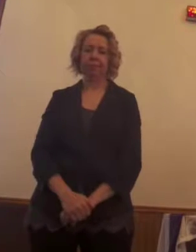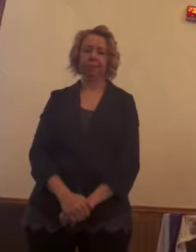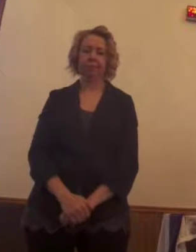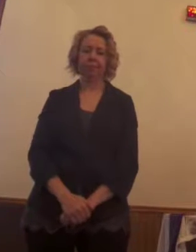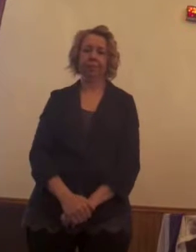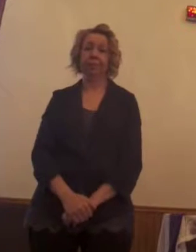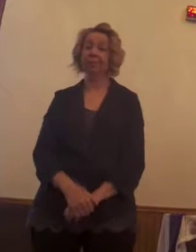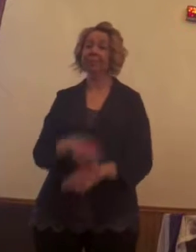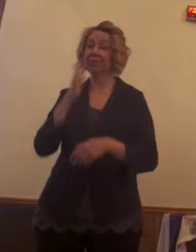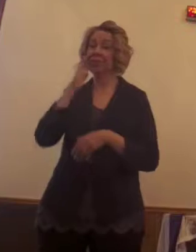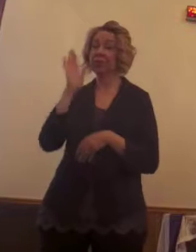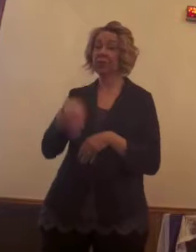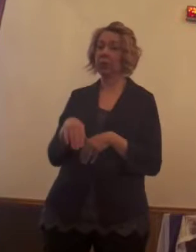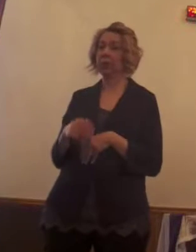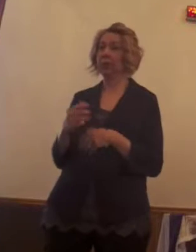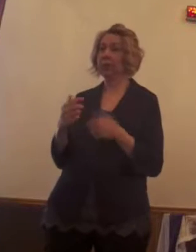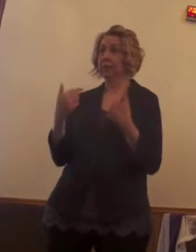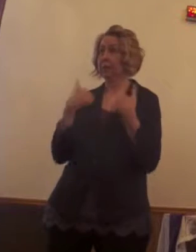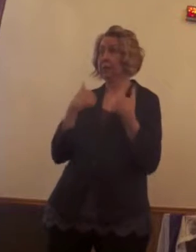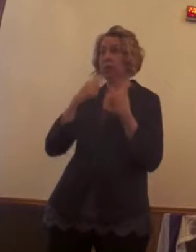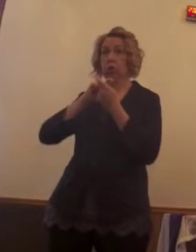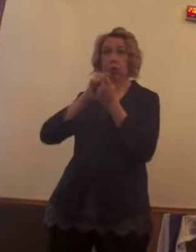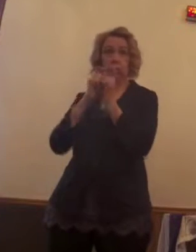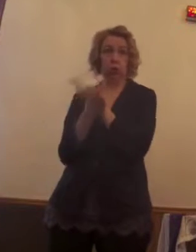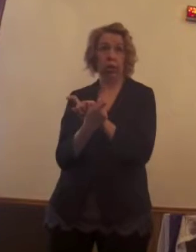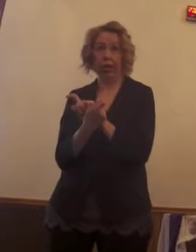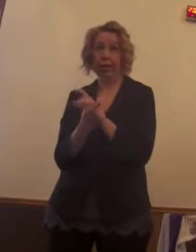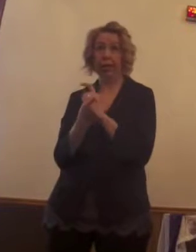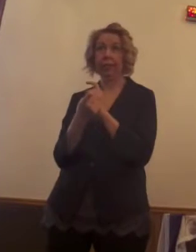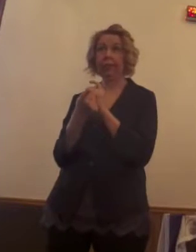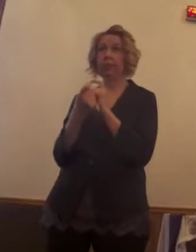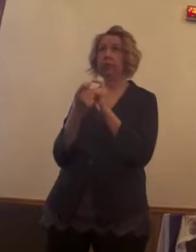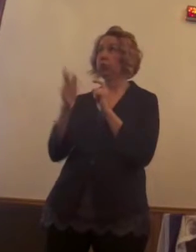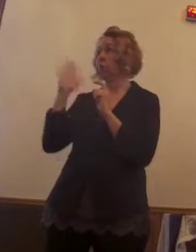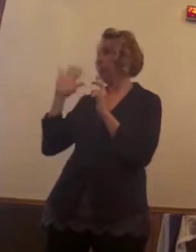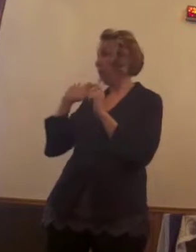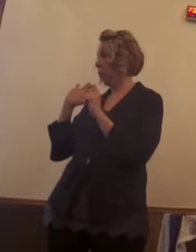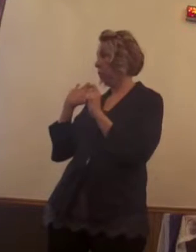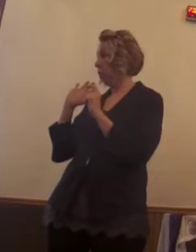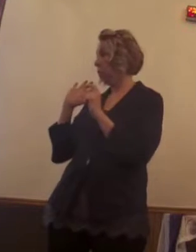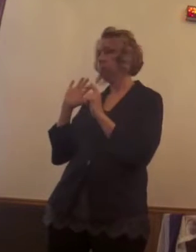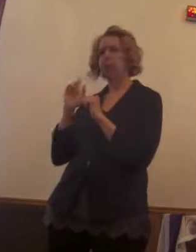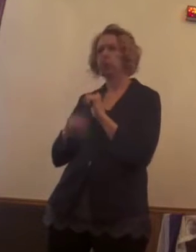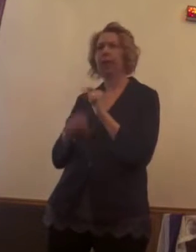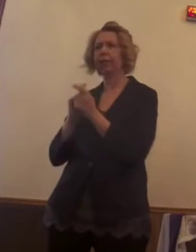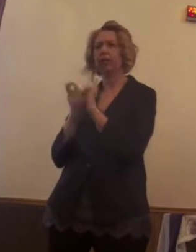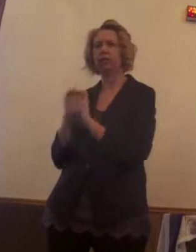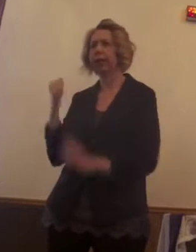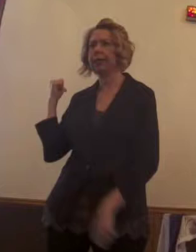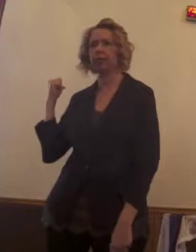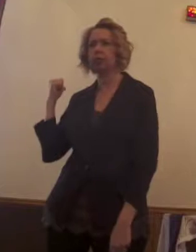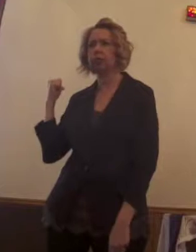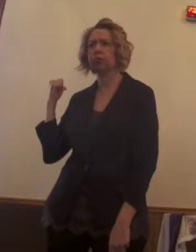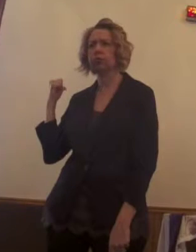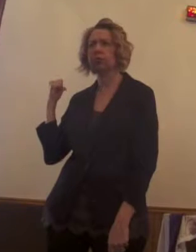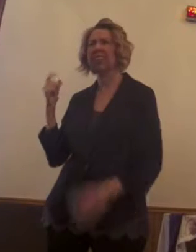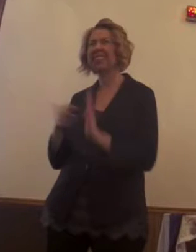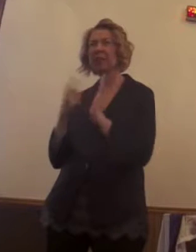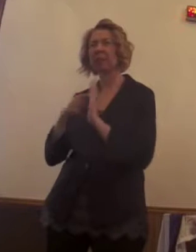We know that we can't change anything or make the past any different in any way, but sometimes that brings us sorrow.